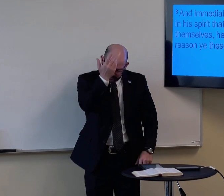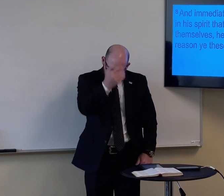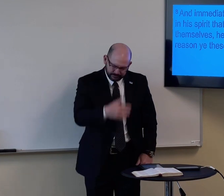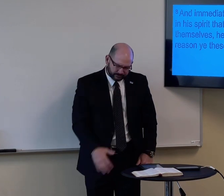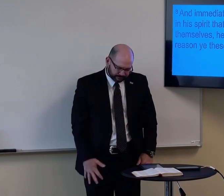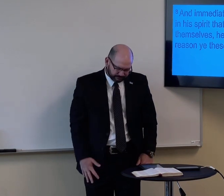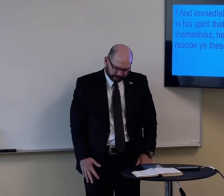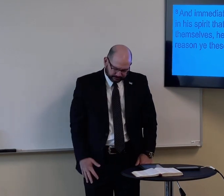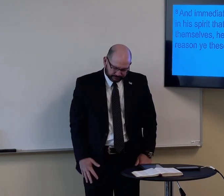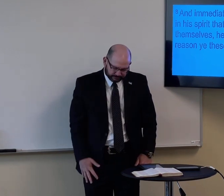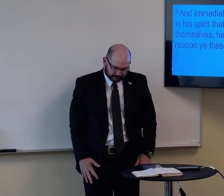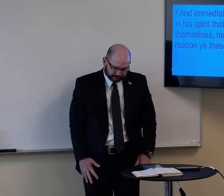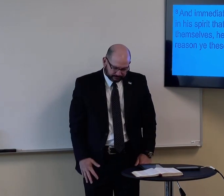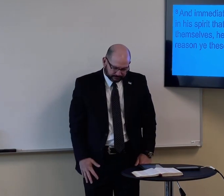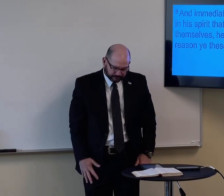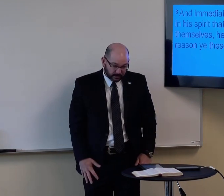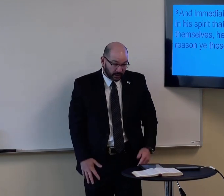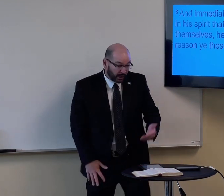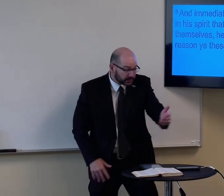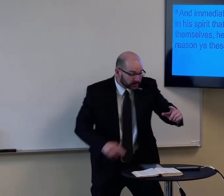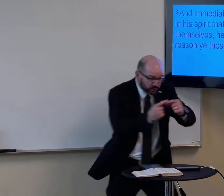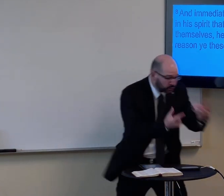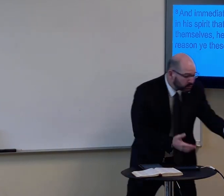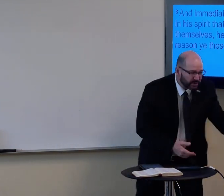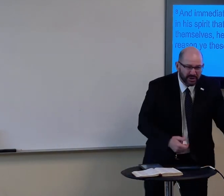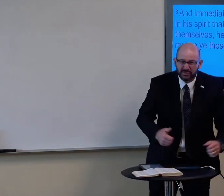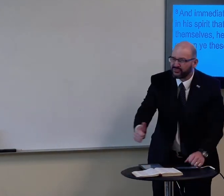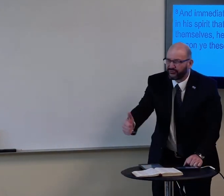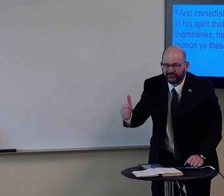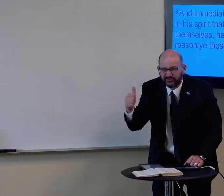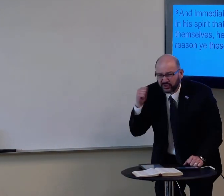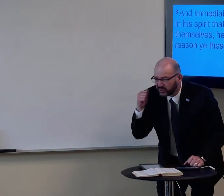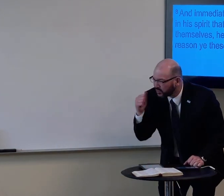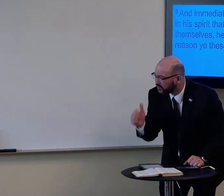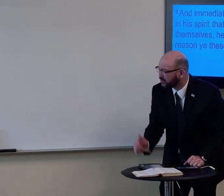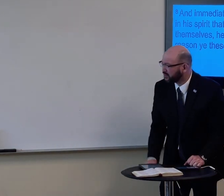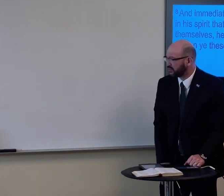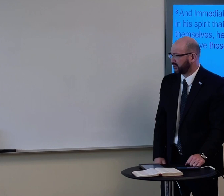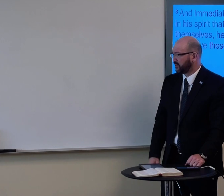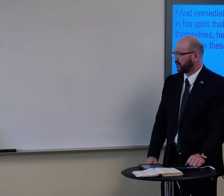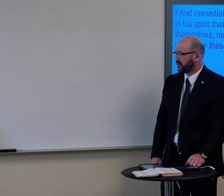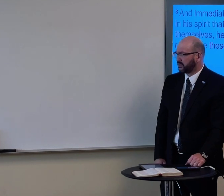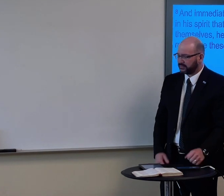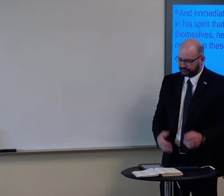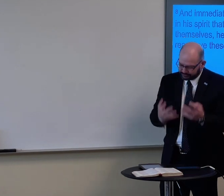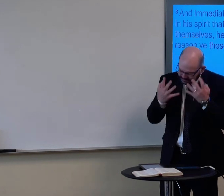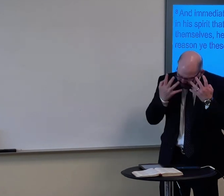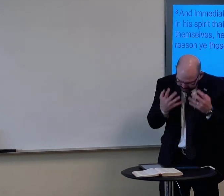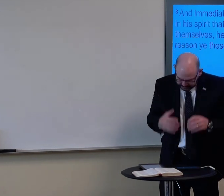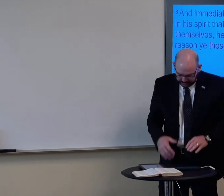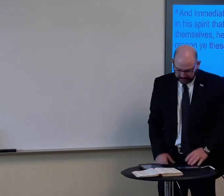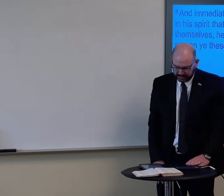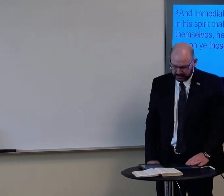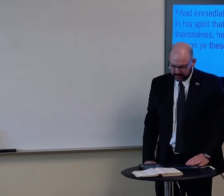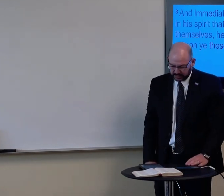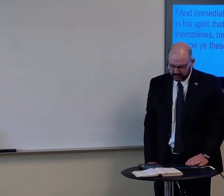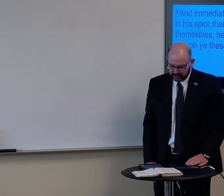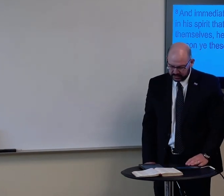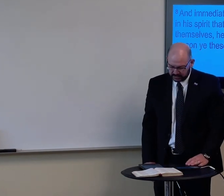because God is right always. But this group of scribes, they refused, and it's so sad to see